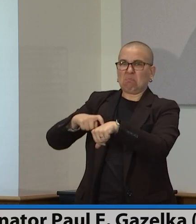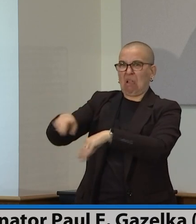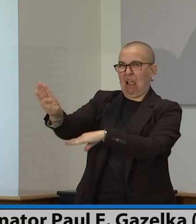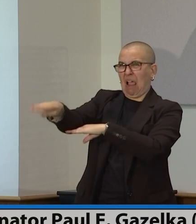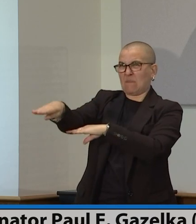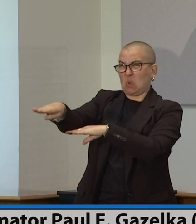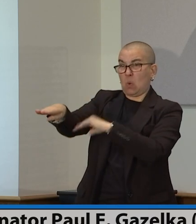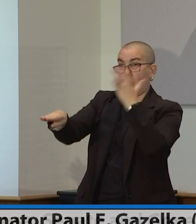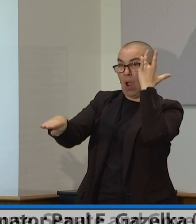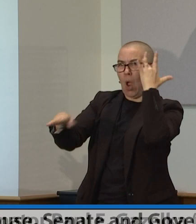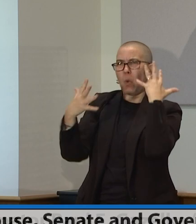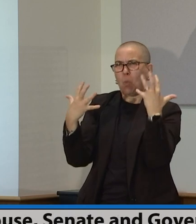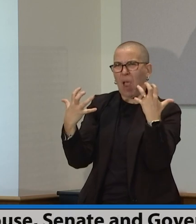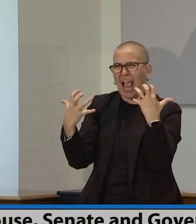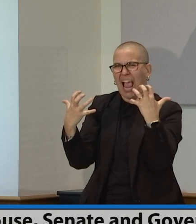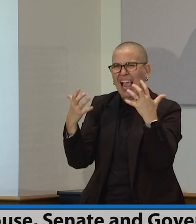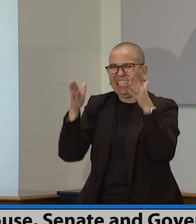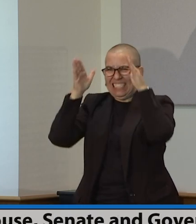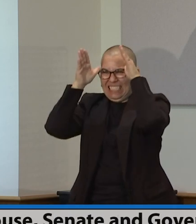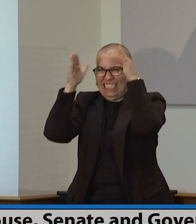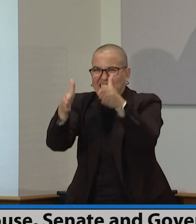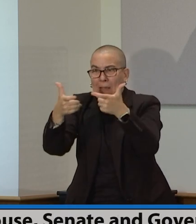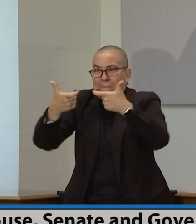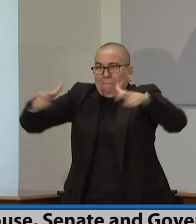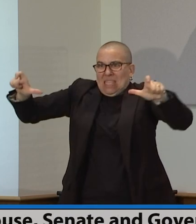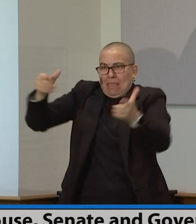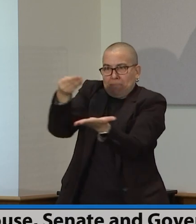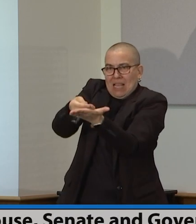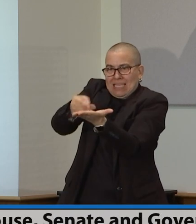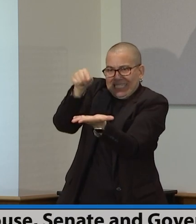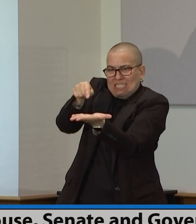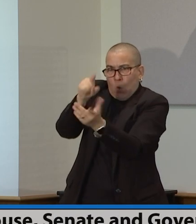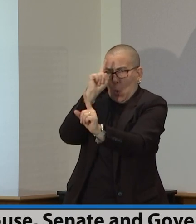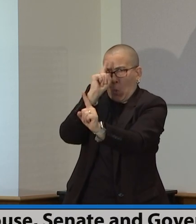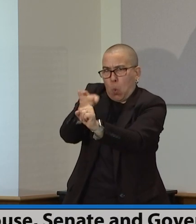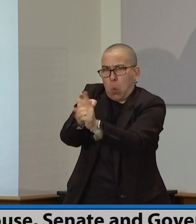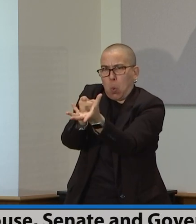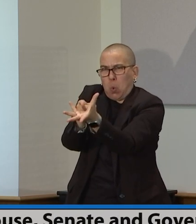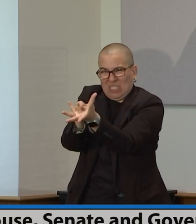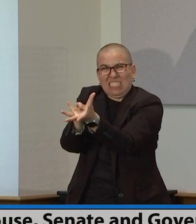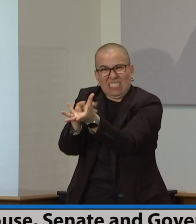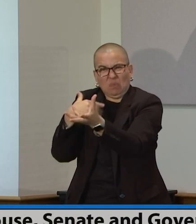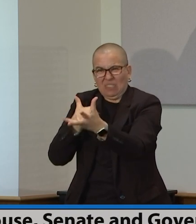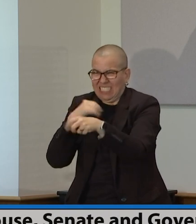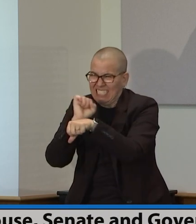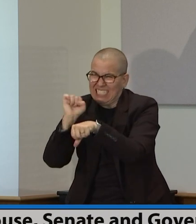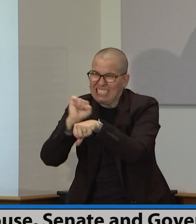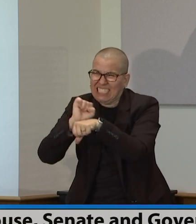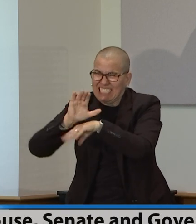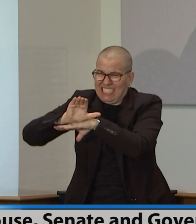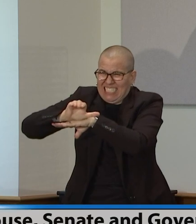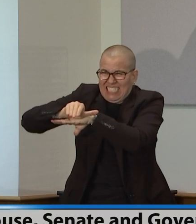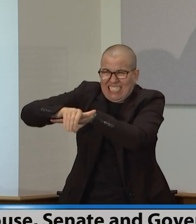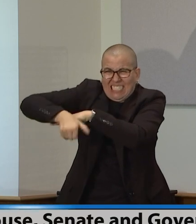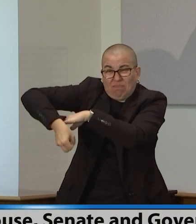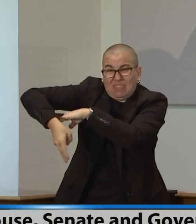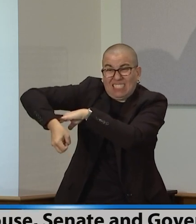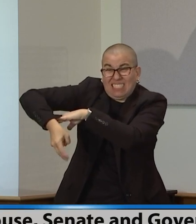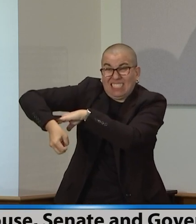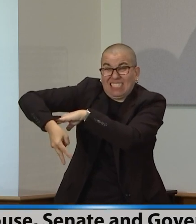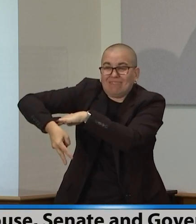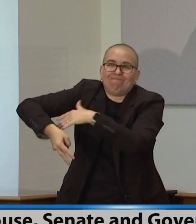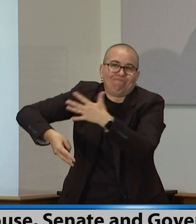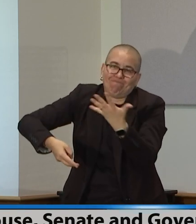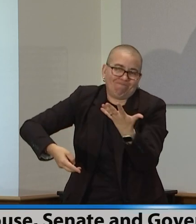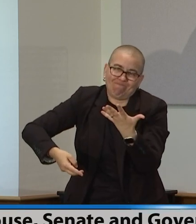working on these big targets. Normally we go right to midnight and finish, but, uh, we're not going to finish and we already know what the future is. So